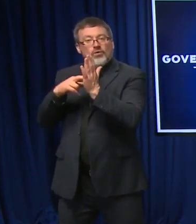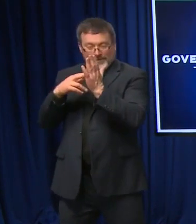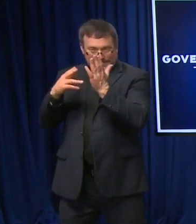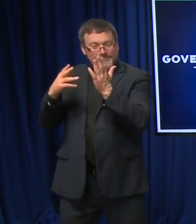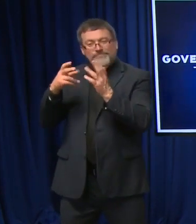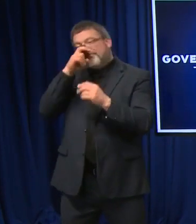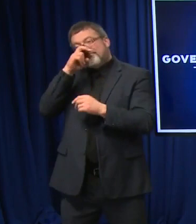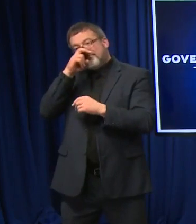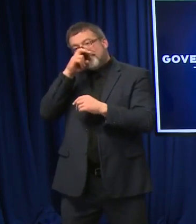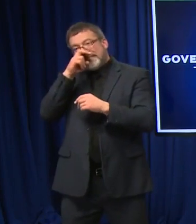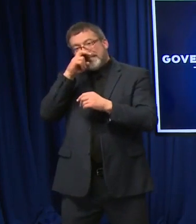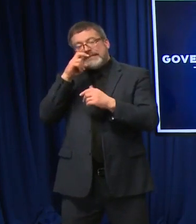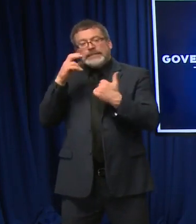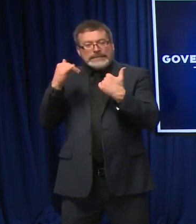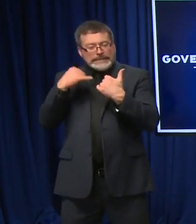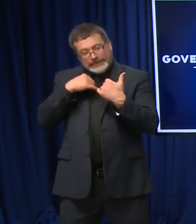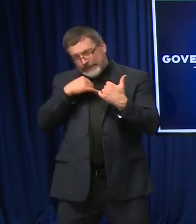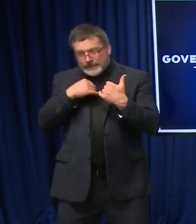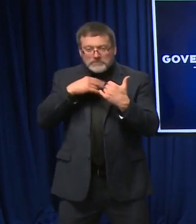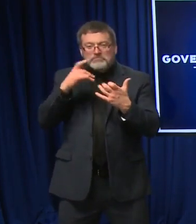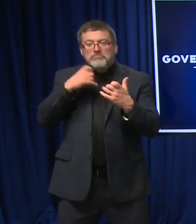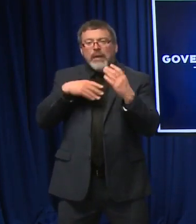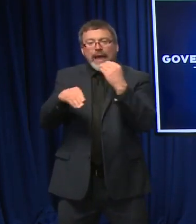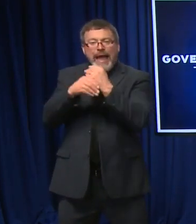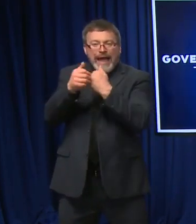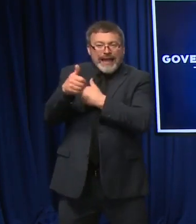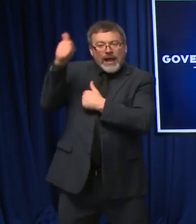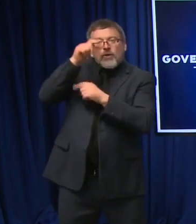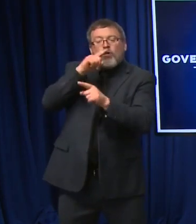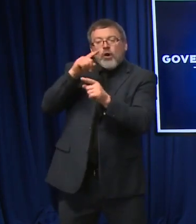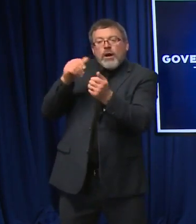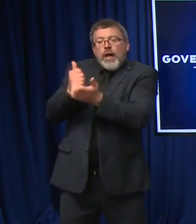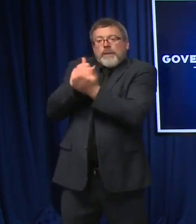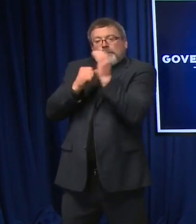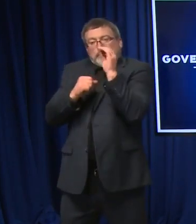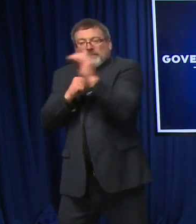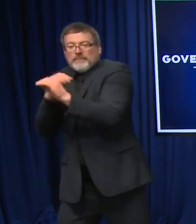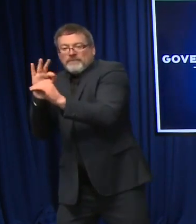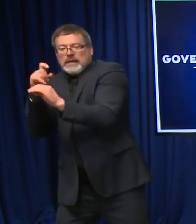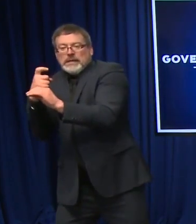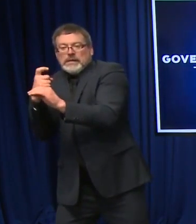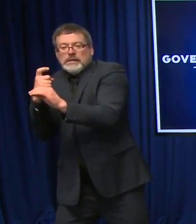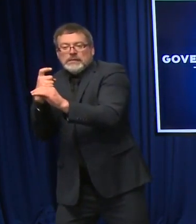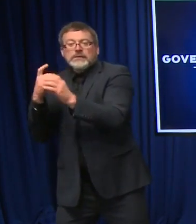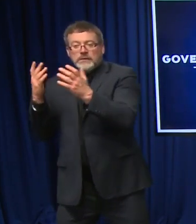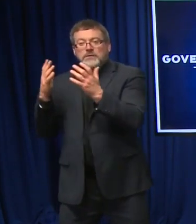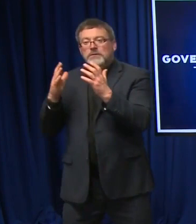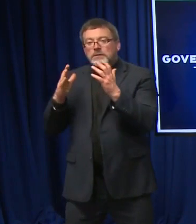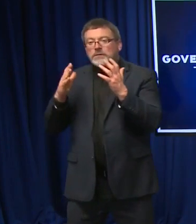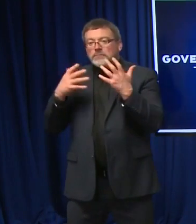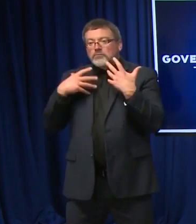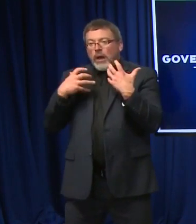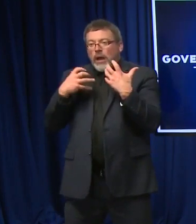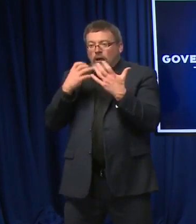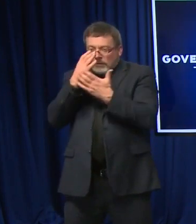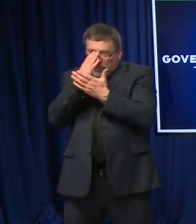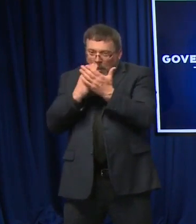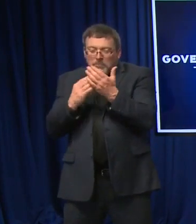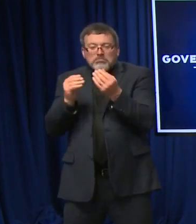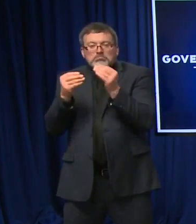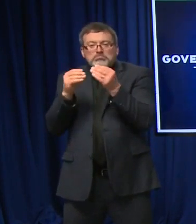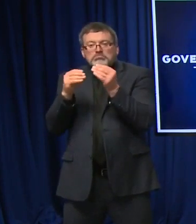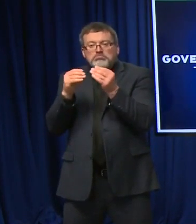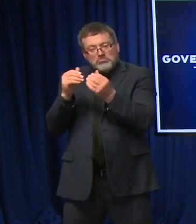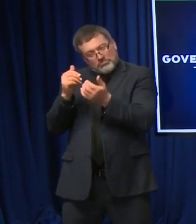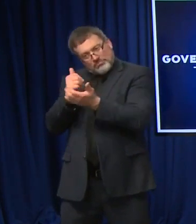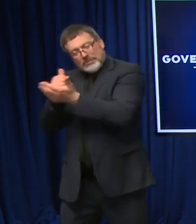streamlining and bringing back some of that opportunity. So it could be, for example, we touch all the licenses that come in, but if it